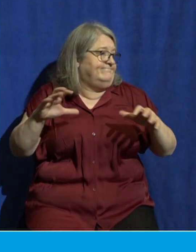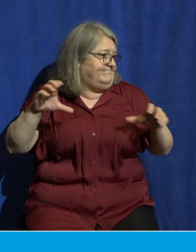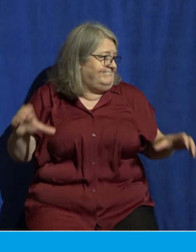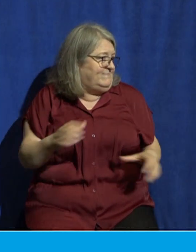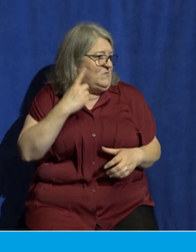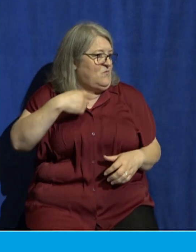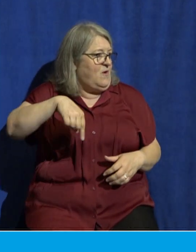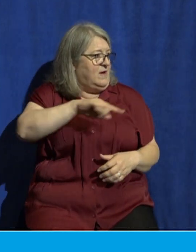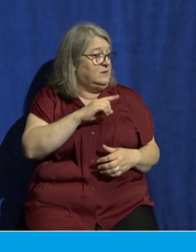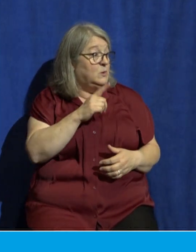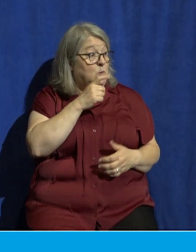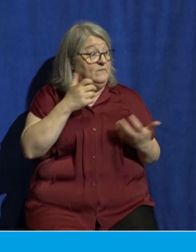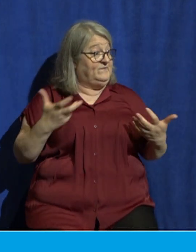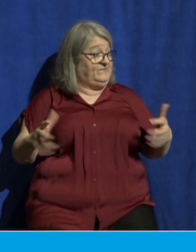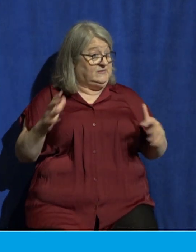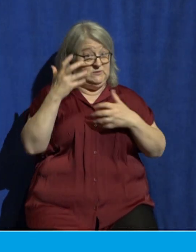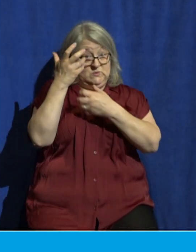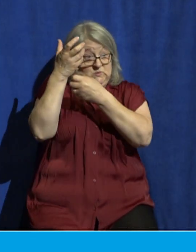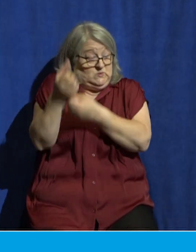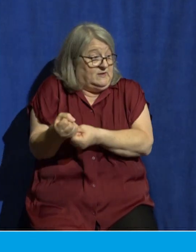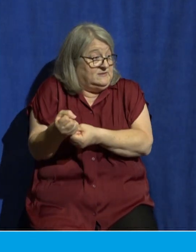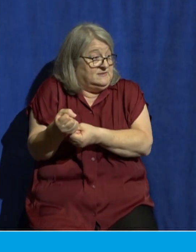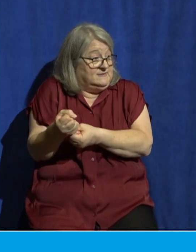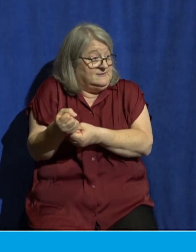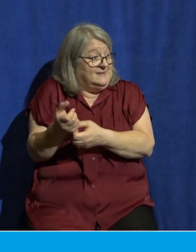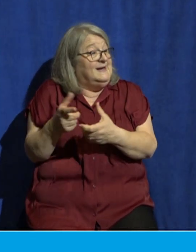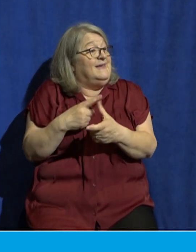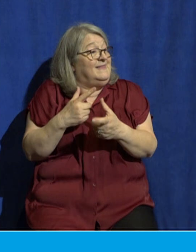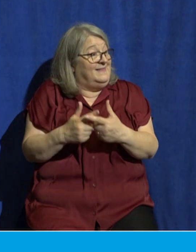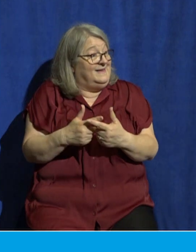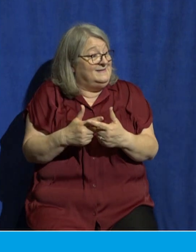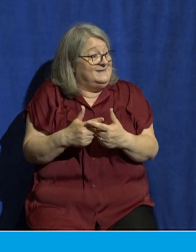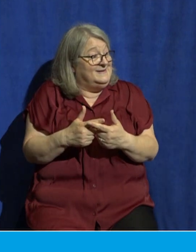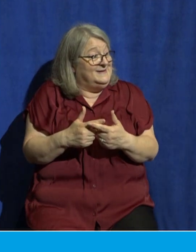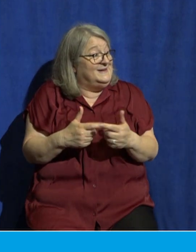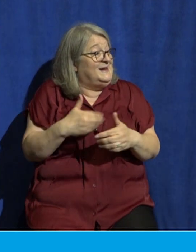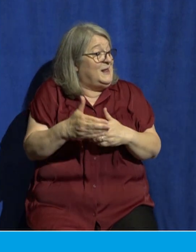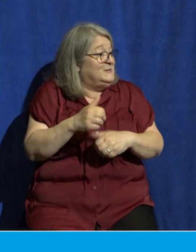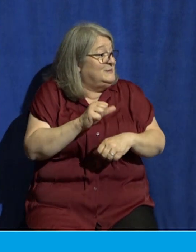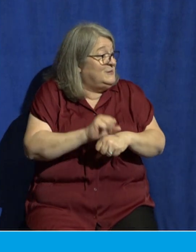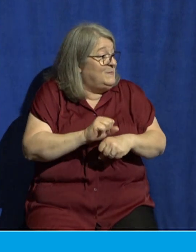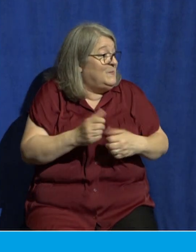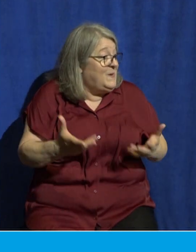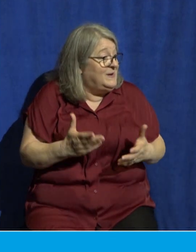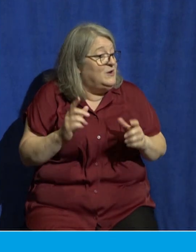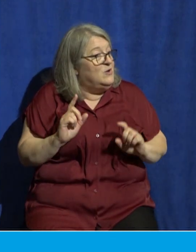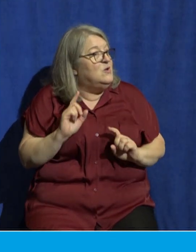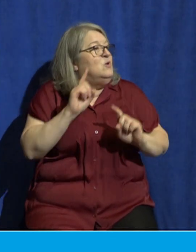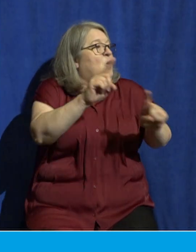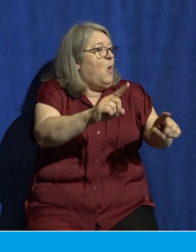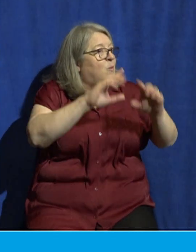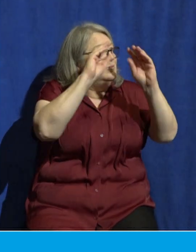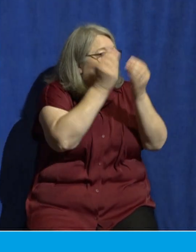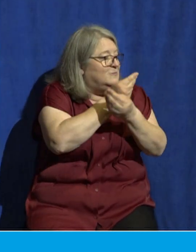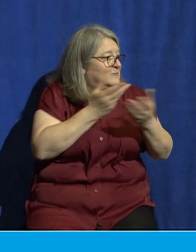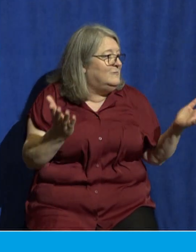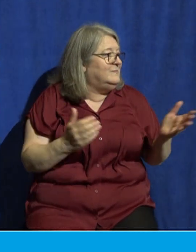trusted in him he sends us out to share that good news with everybody we can not just our neighbors